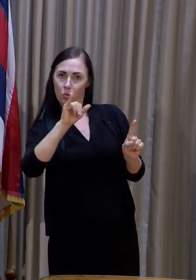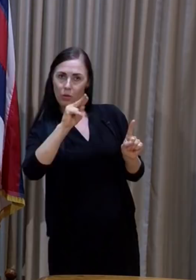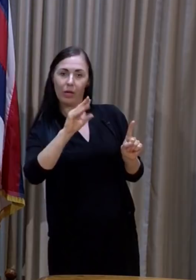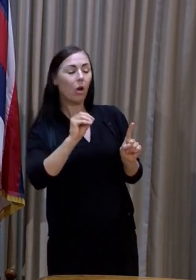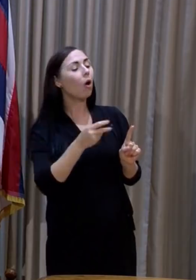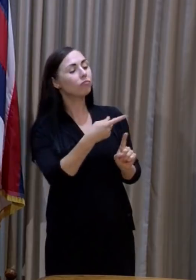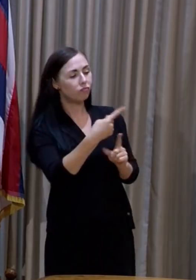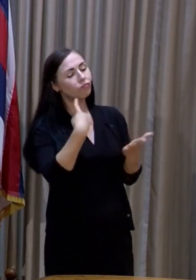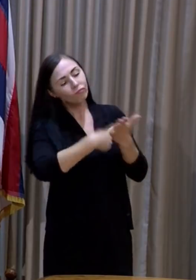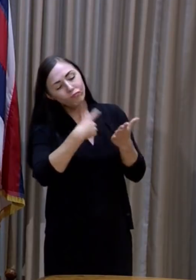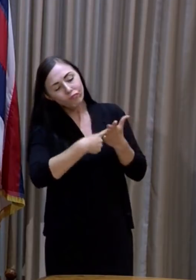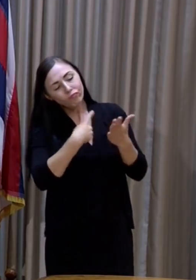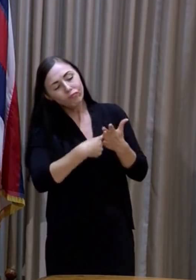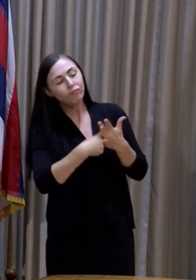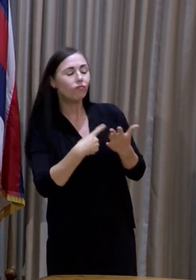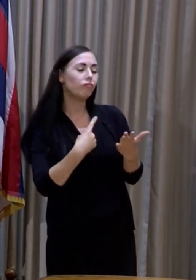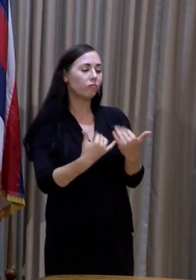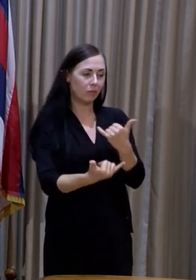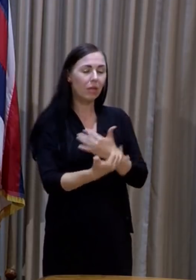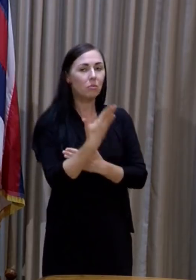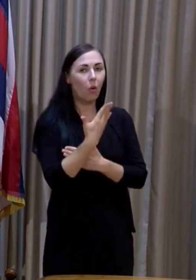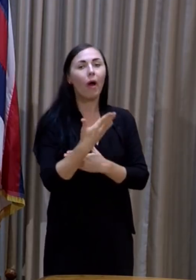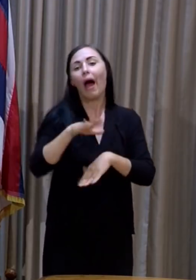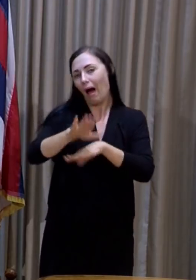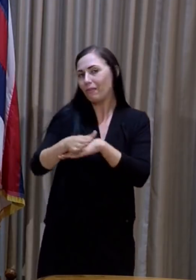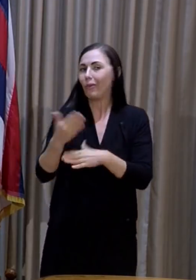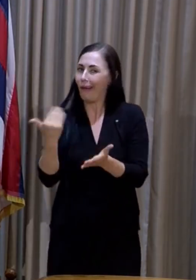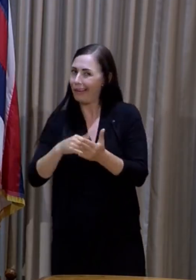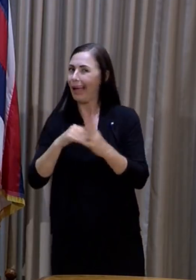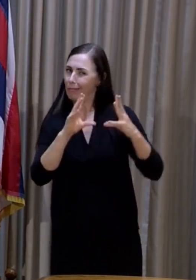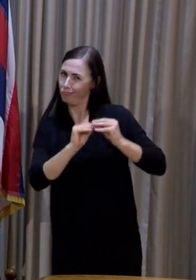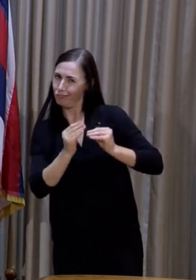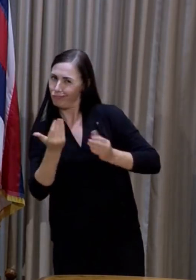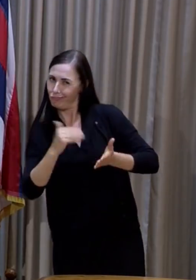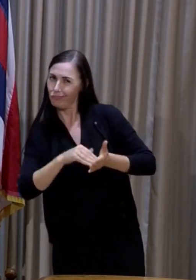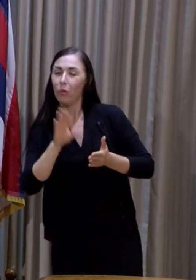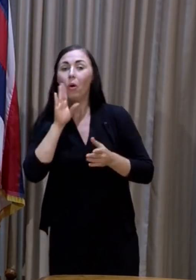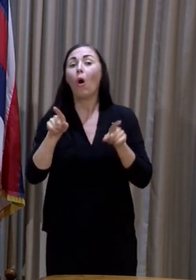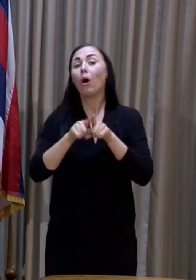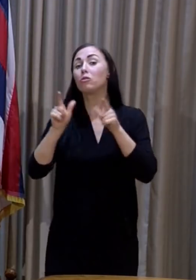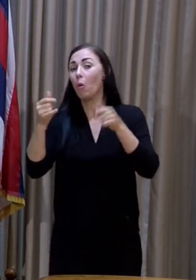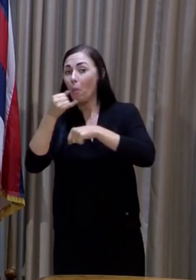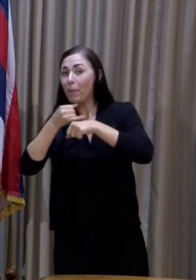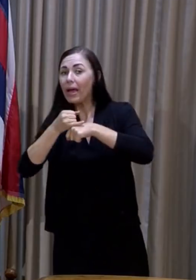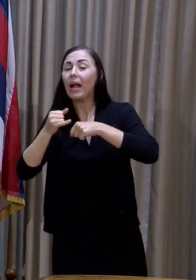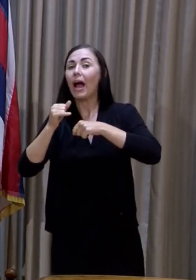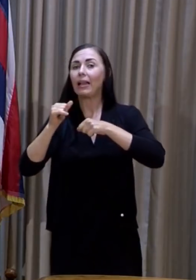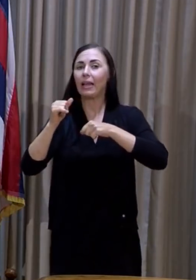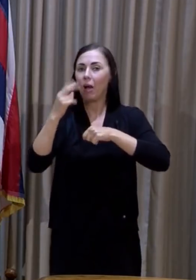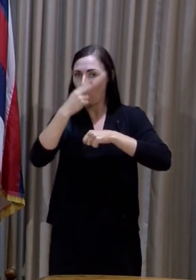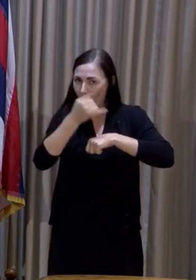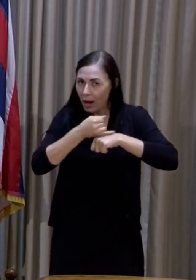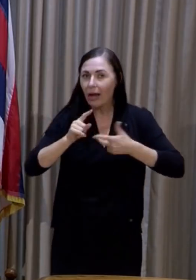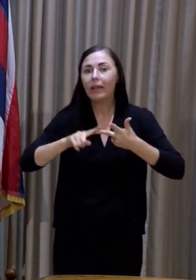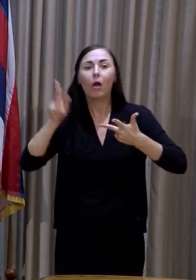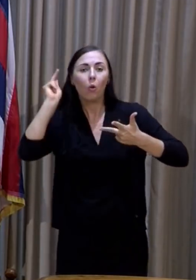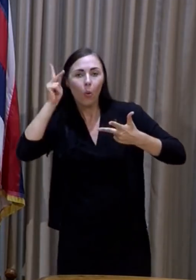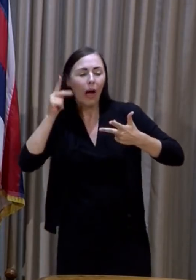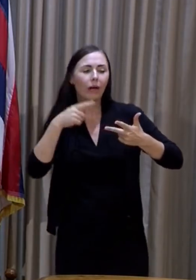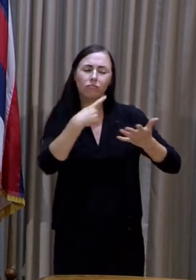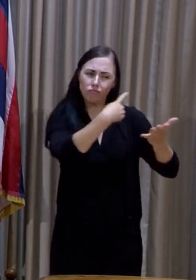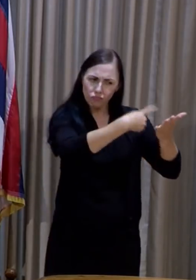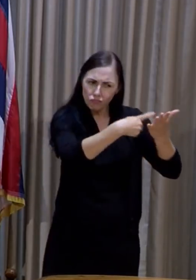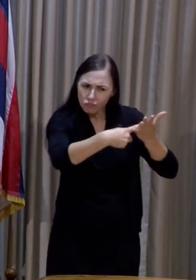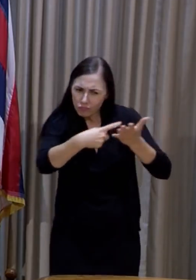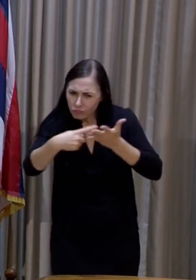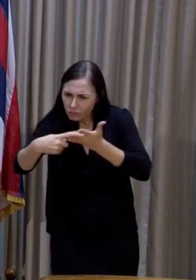-engaging this afternoon. I have been talking with Hawaii Island and Kauai as well. Certainly